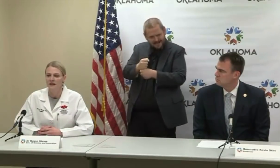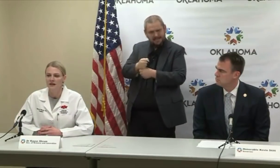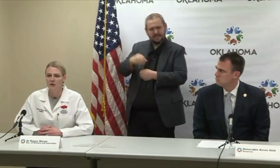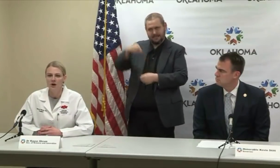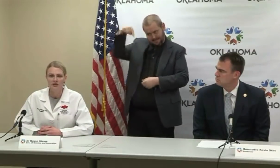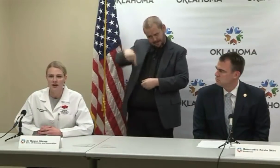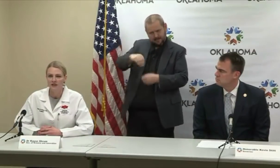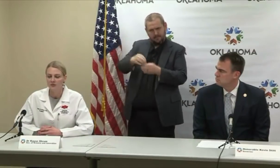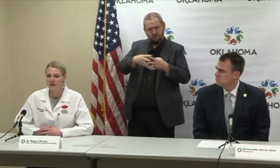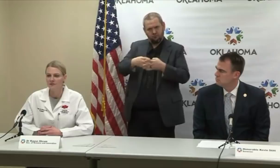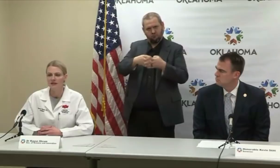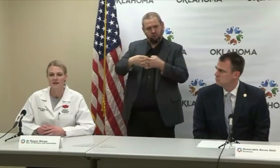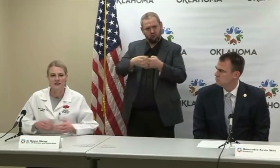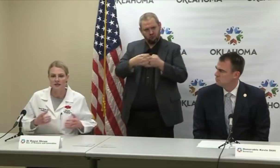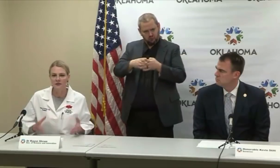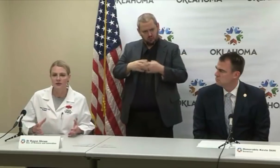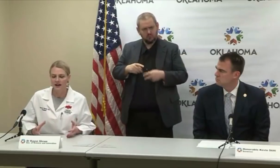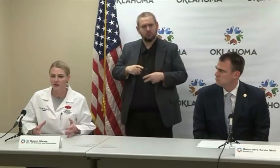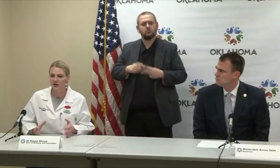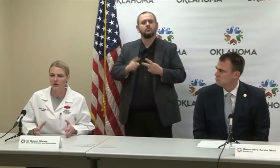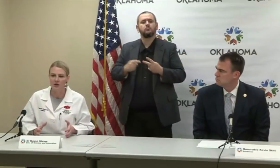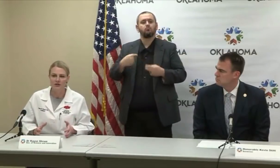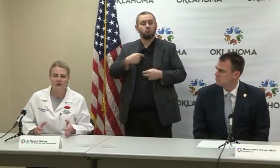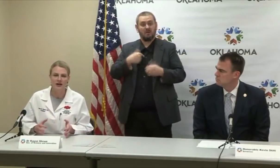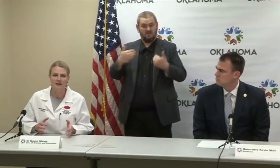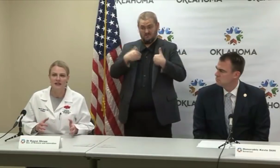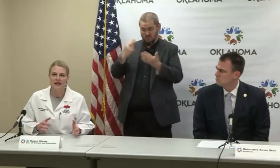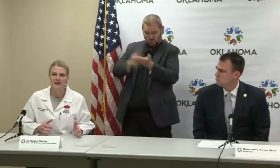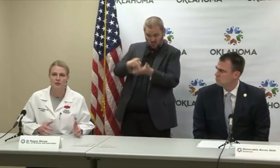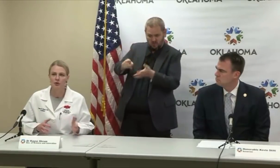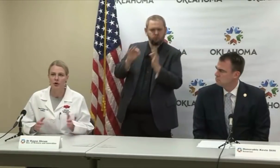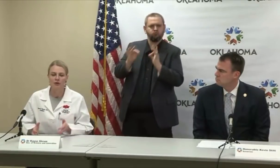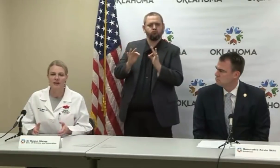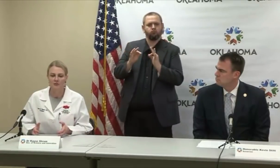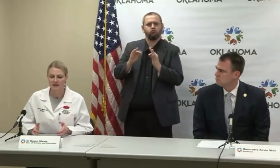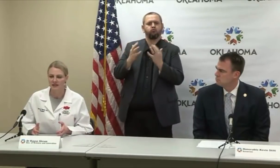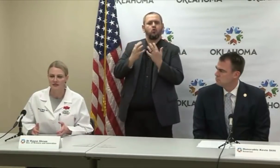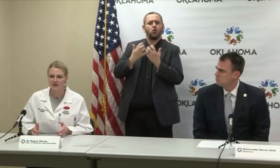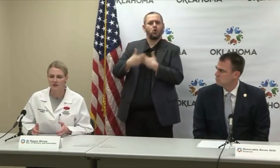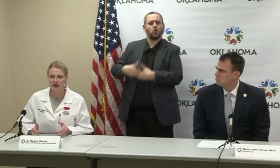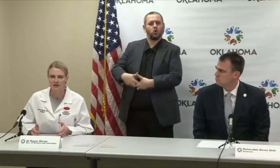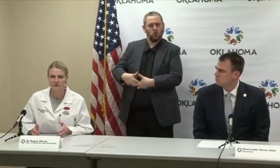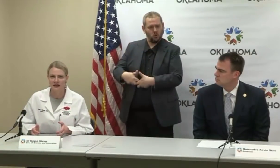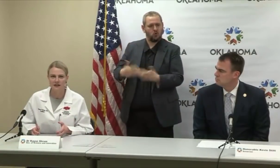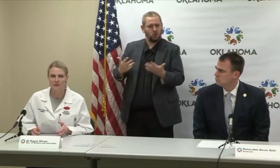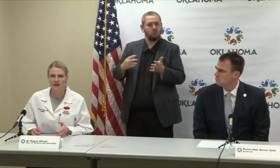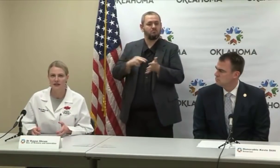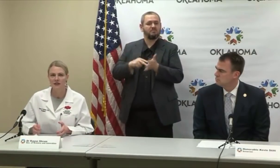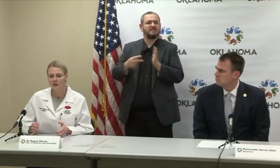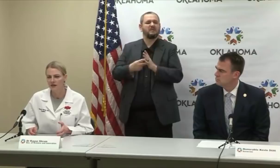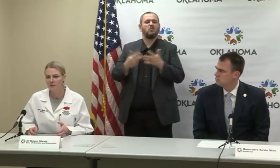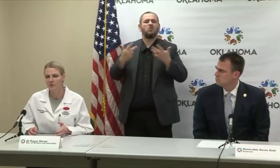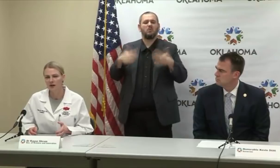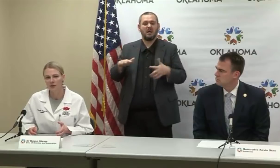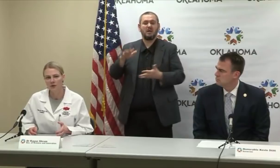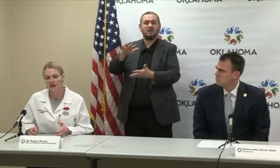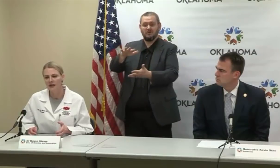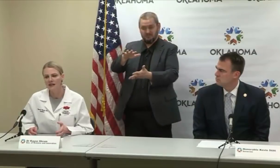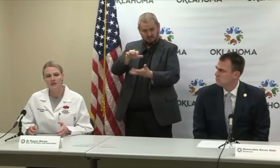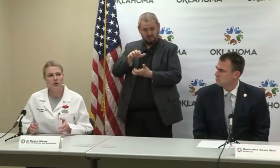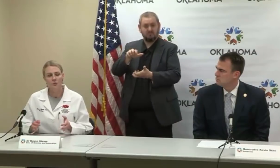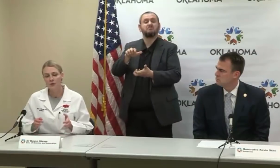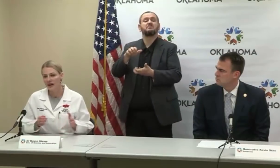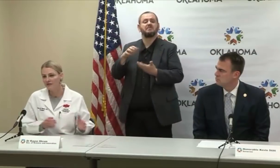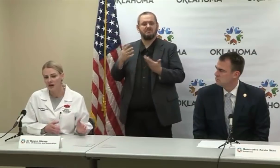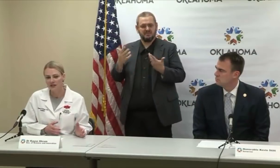contracts with, because if you have a current contract and you are already receiving supplies from that company, you become a priority.